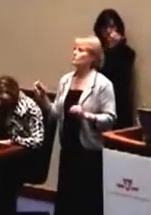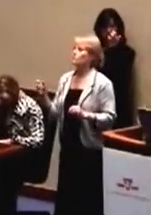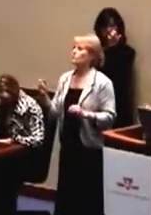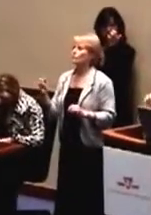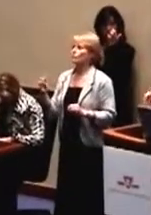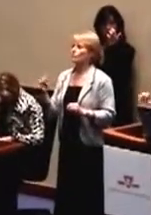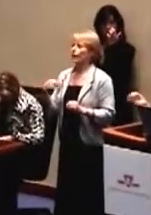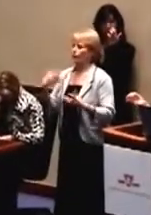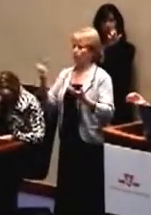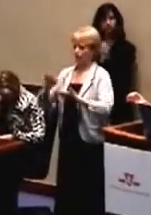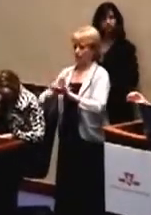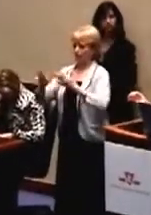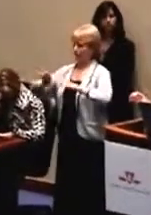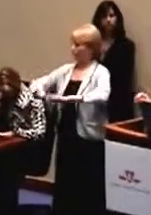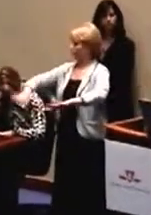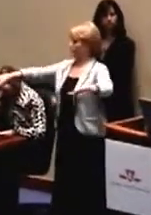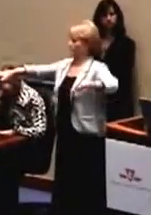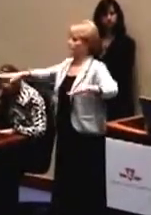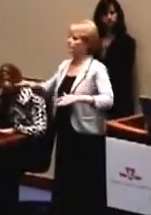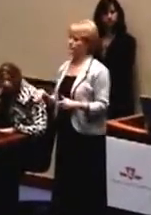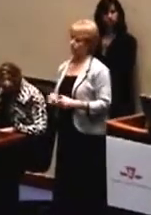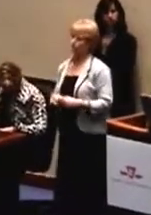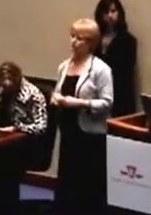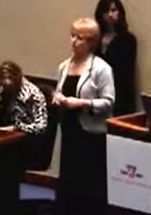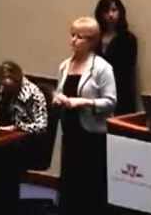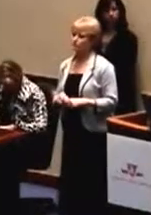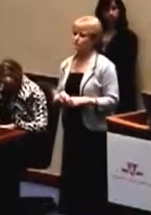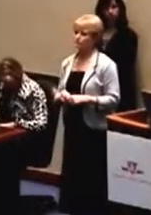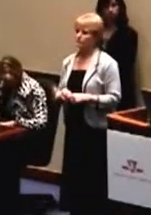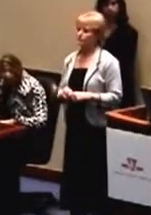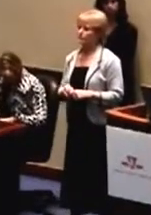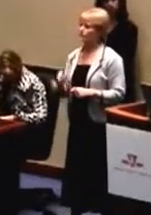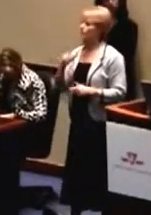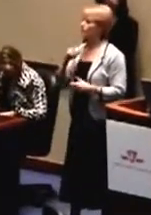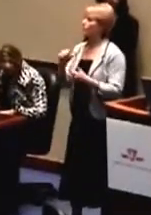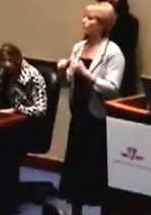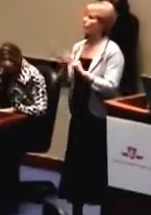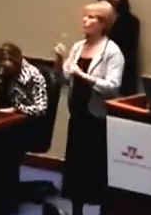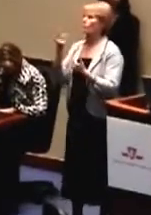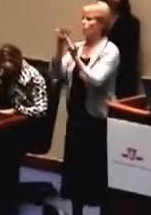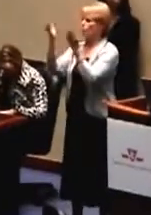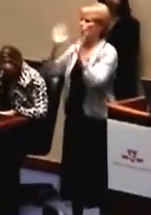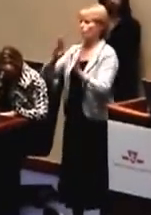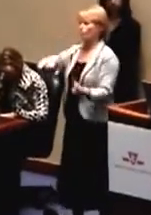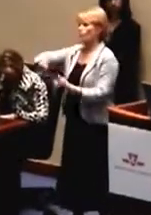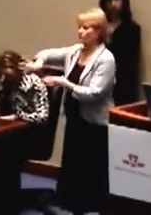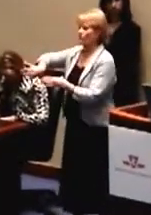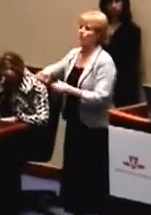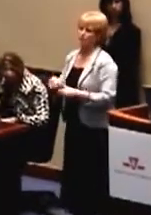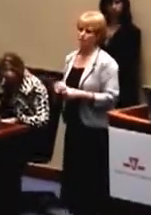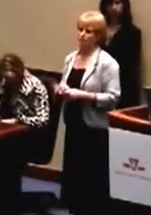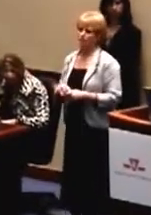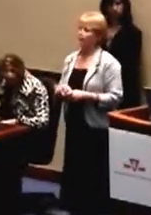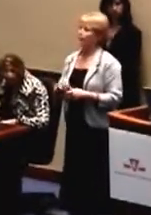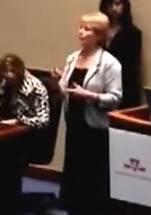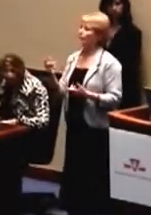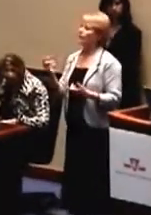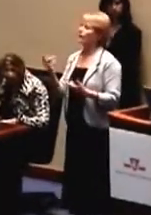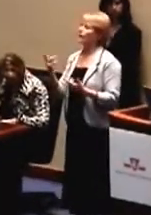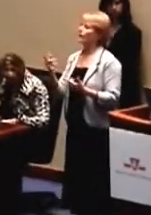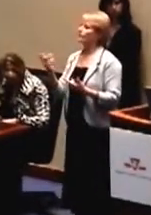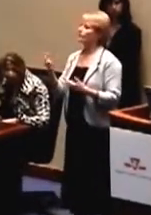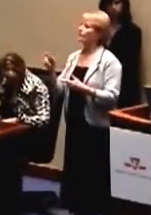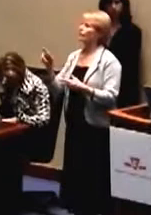declutter the whole barrier area, in most cases remove the booth, and convert station